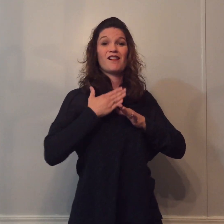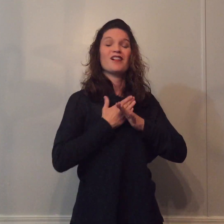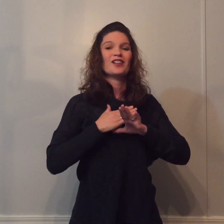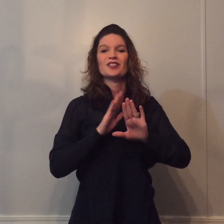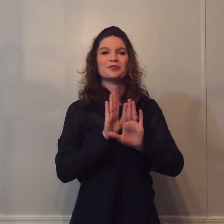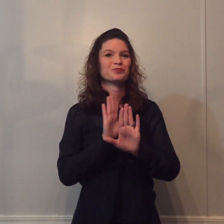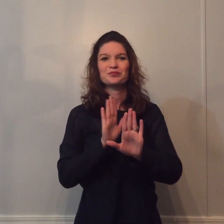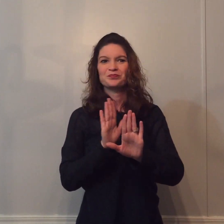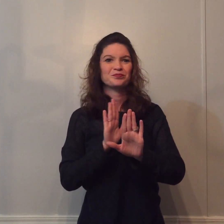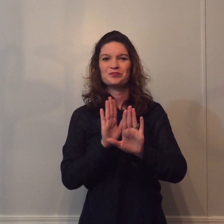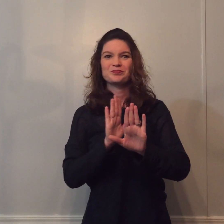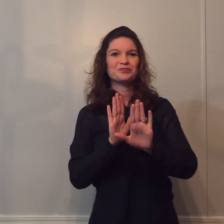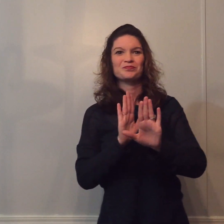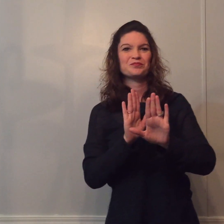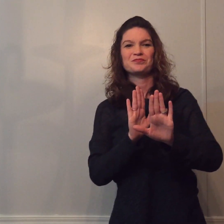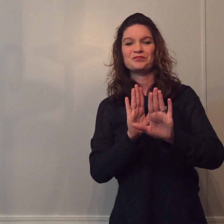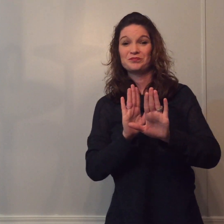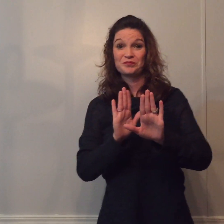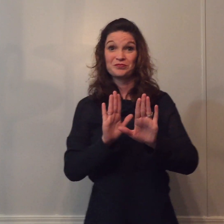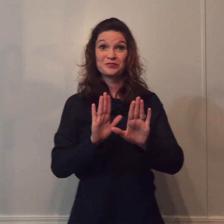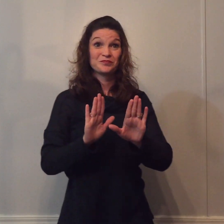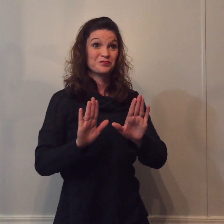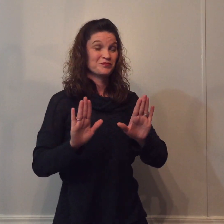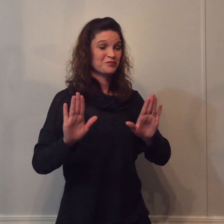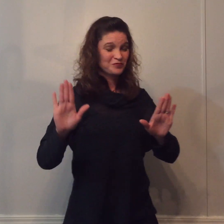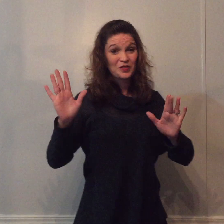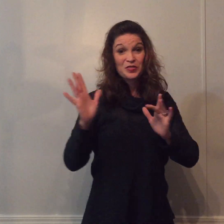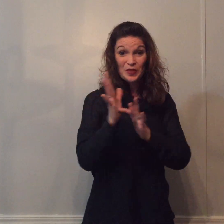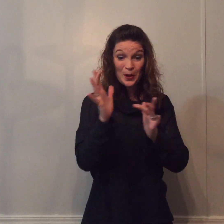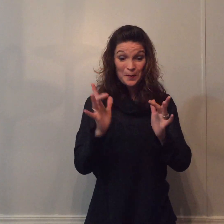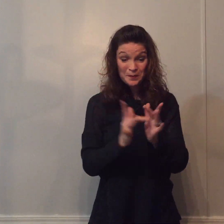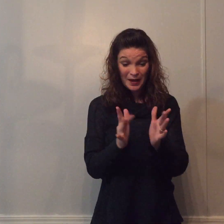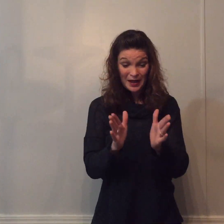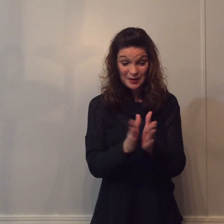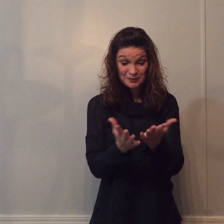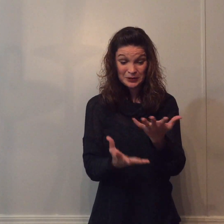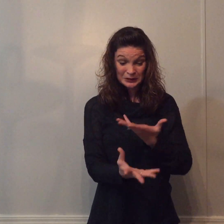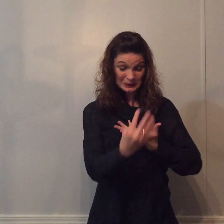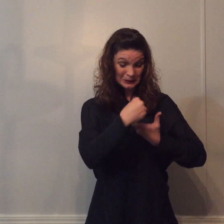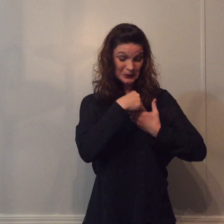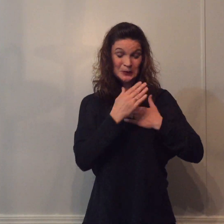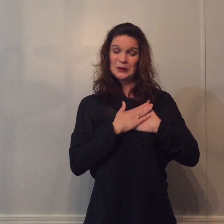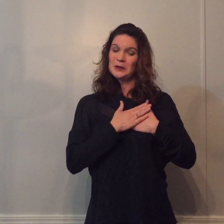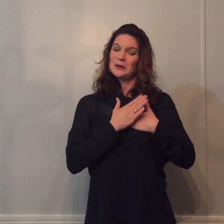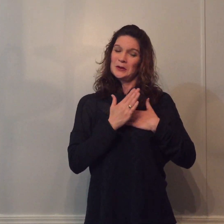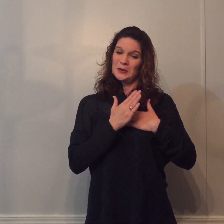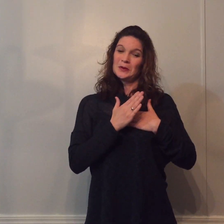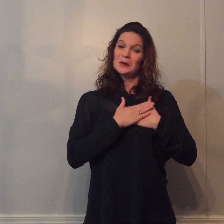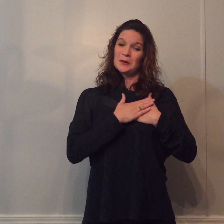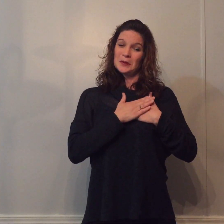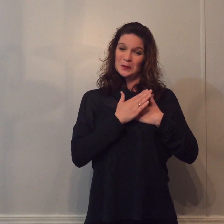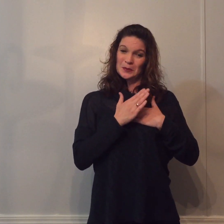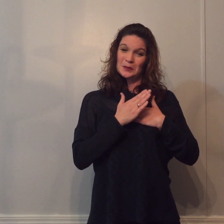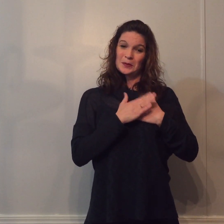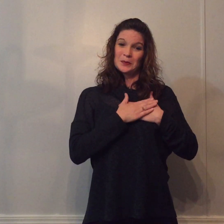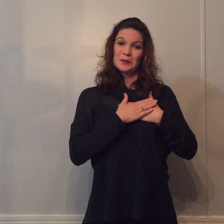his tender word, word I hear.